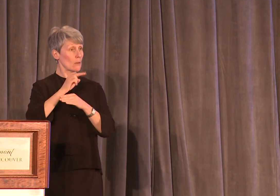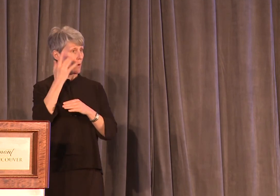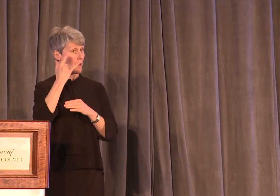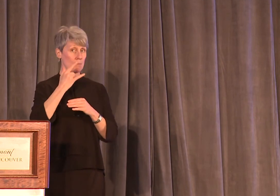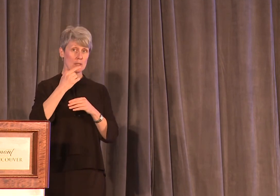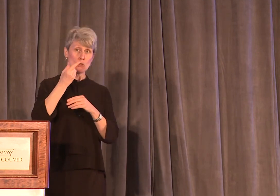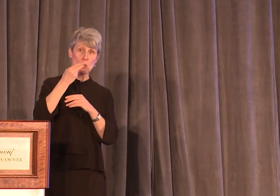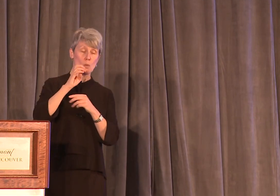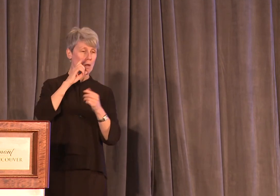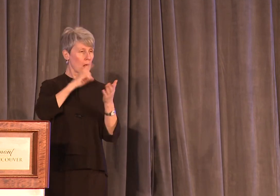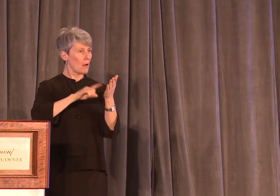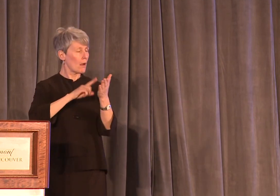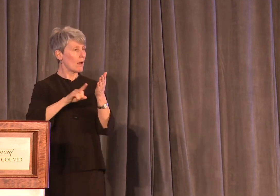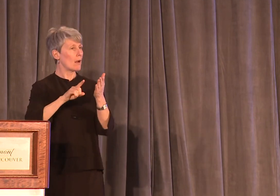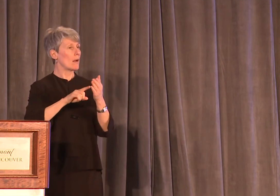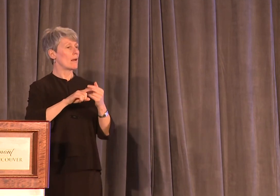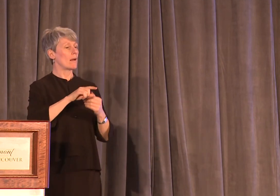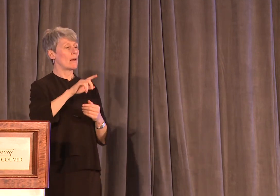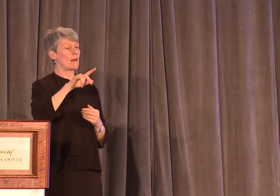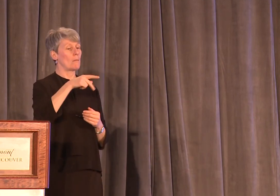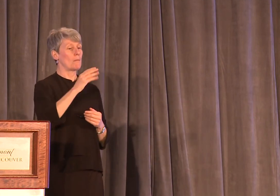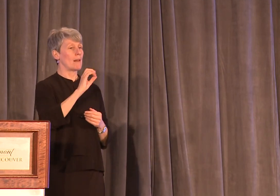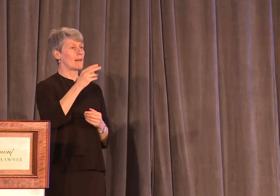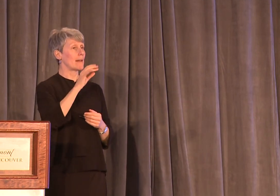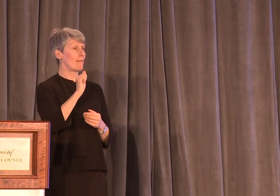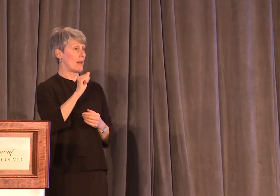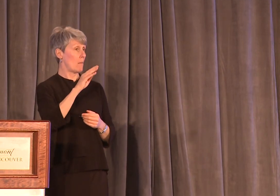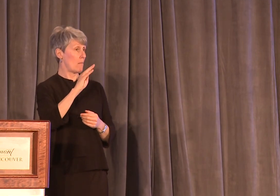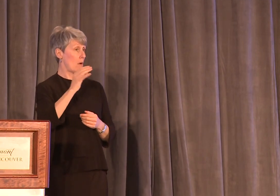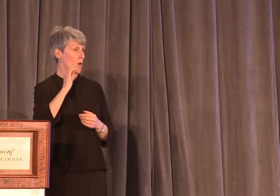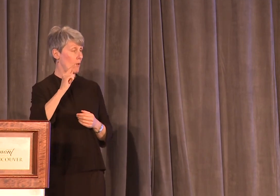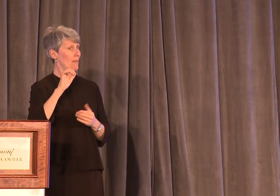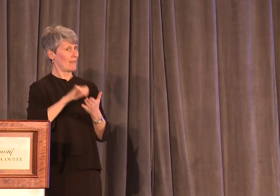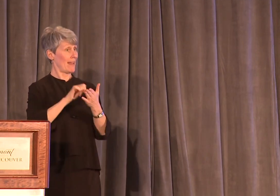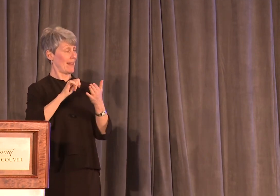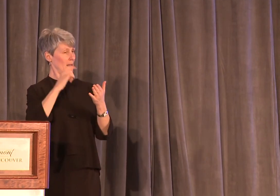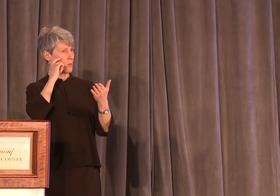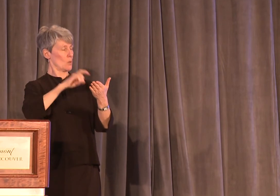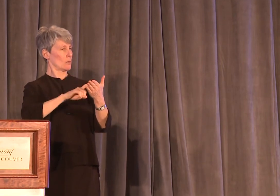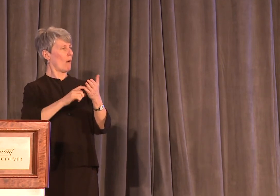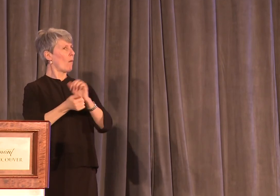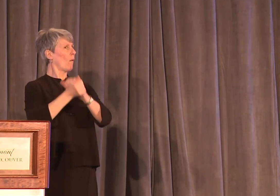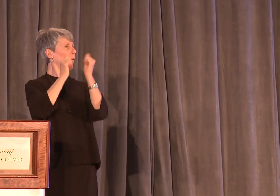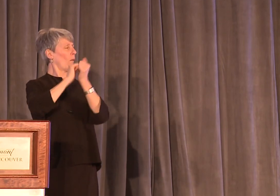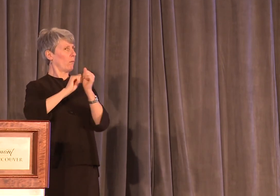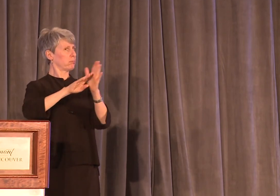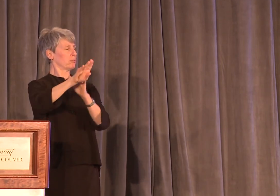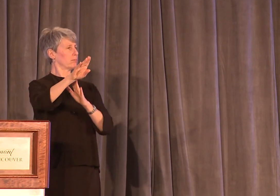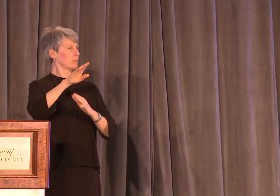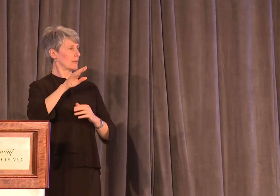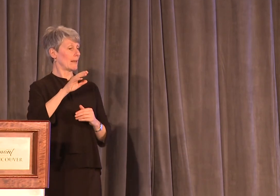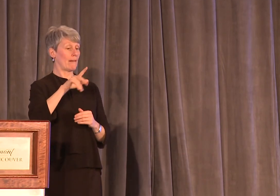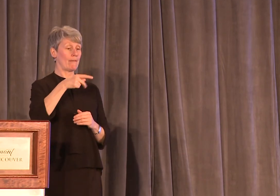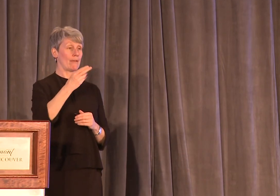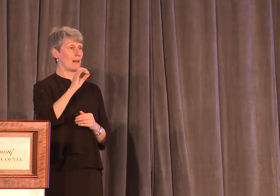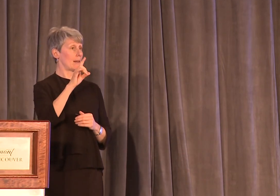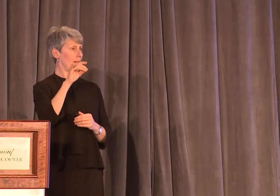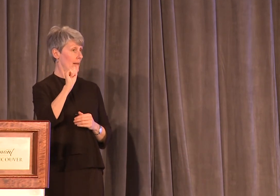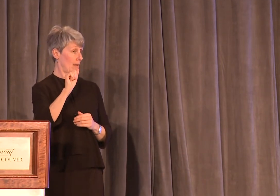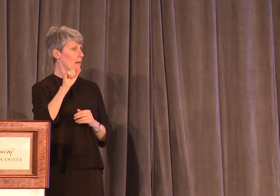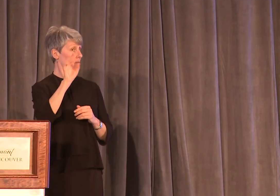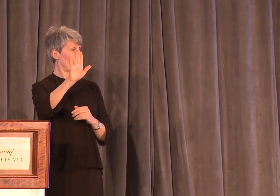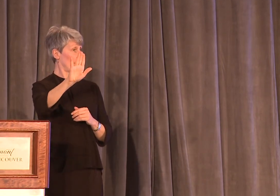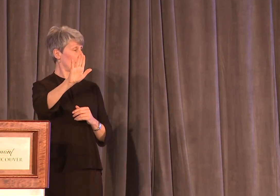extensively about. It's called the Philadelphia Model, and in that city it has seen dramatic success. The Philadelphia Model